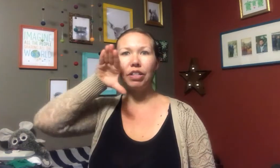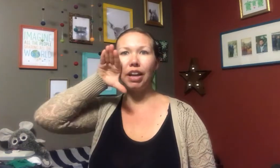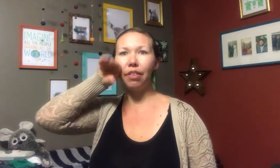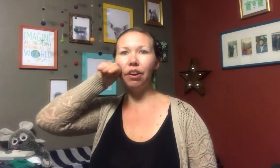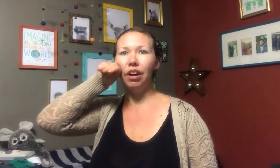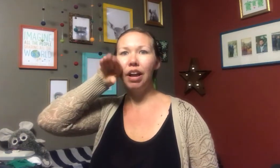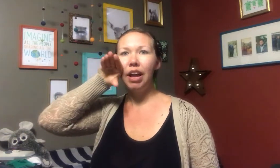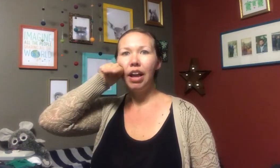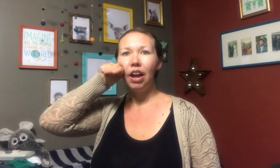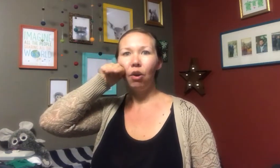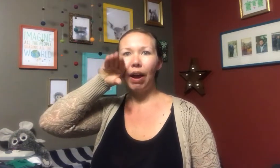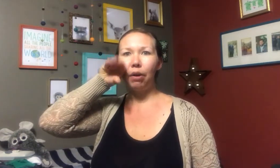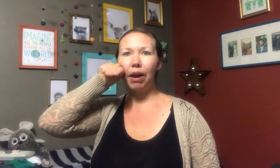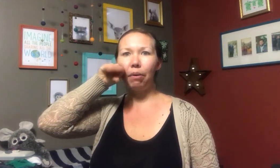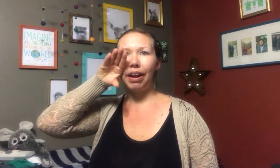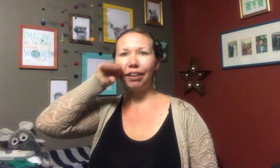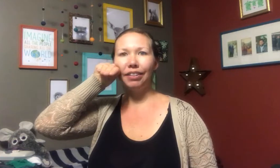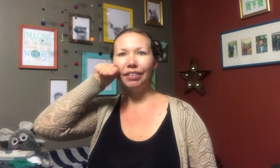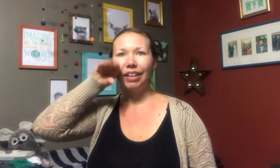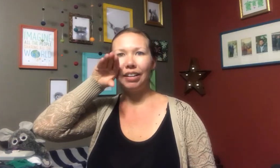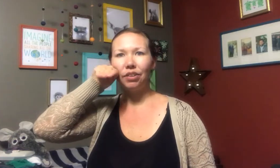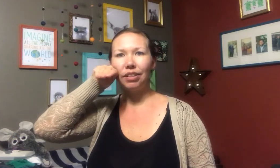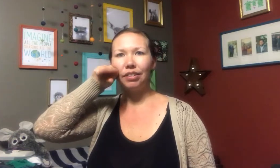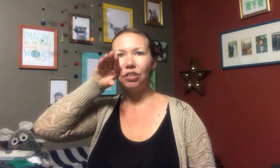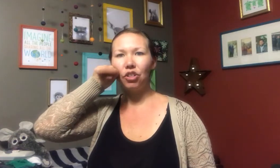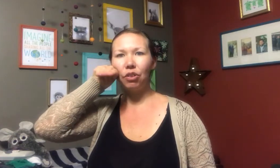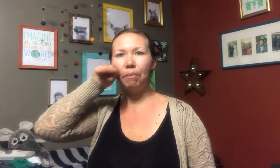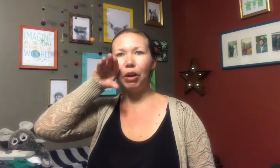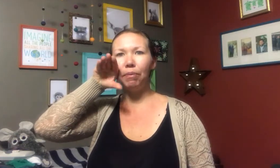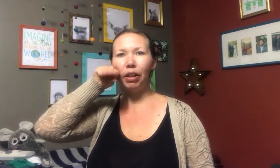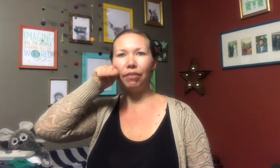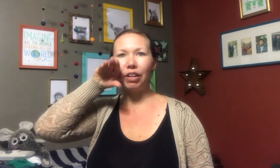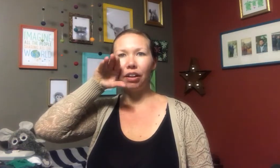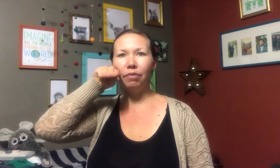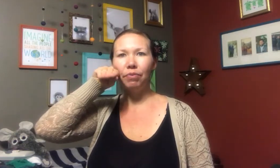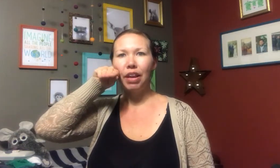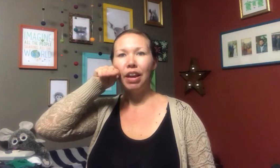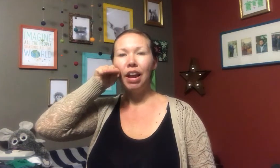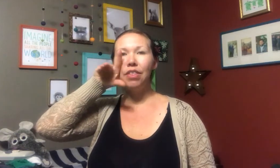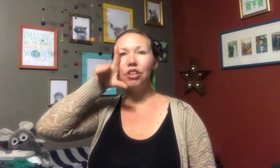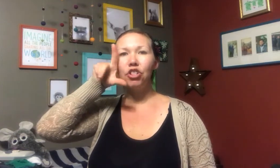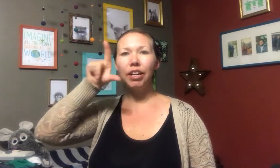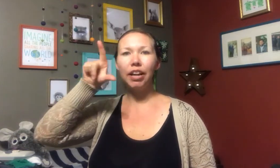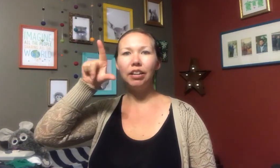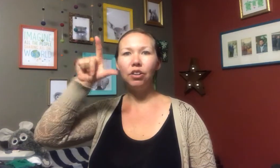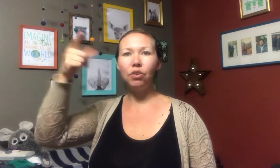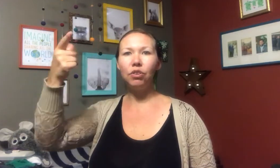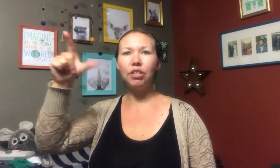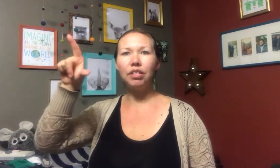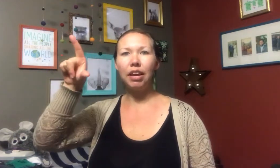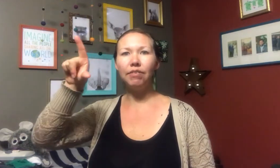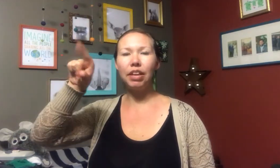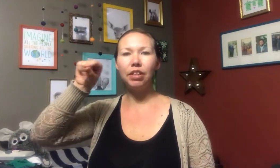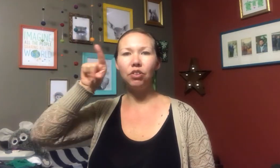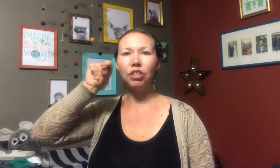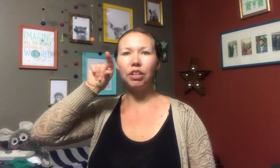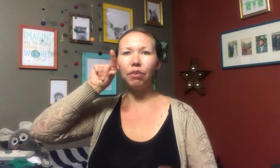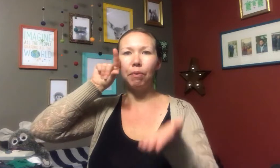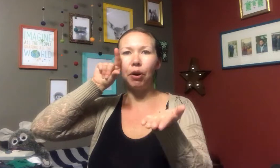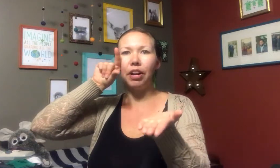together. Quack, quack, quack. Okay. So this is to show the bigger bell of a duck. And then chicken, you use the same sign that you just did for bird